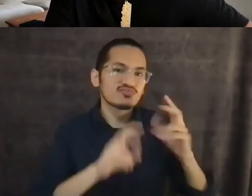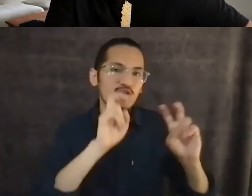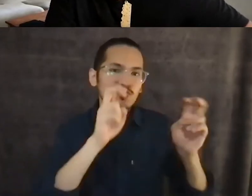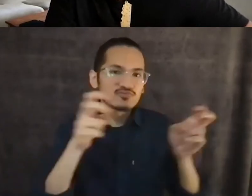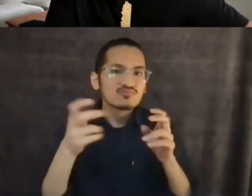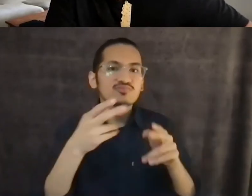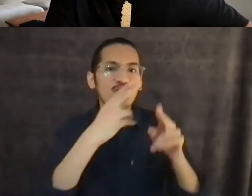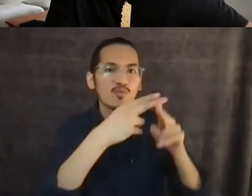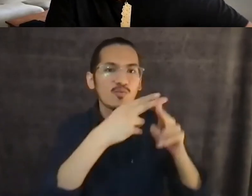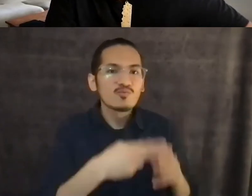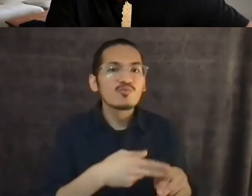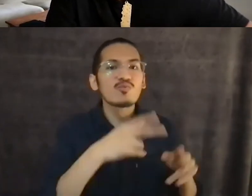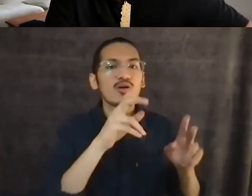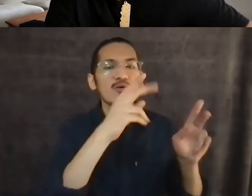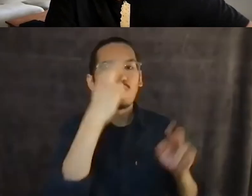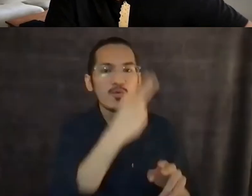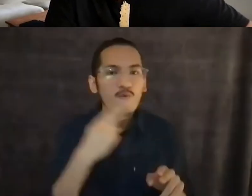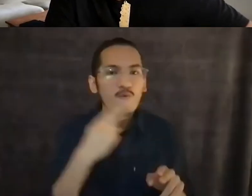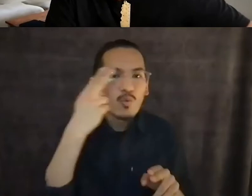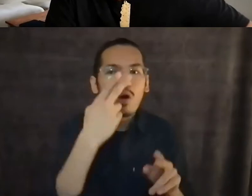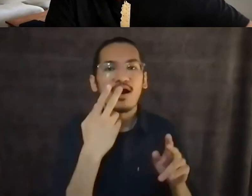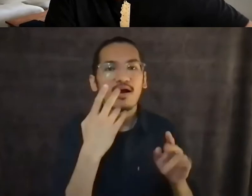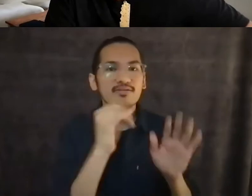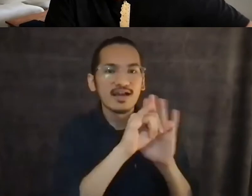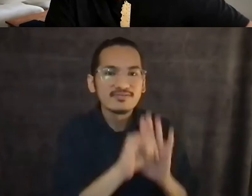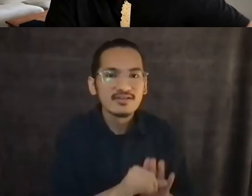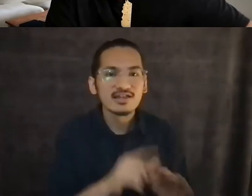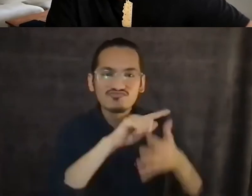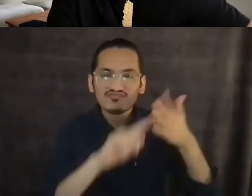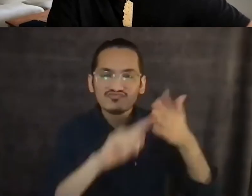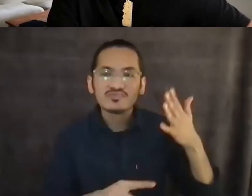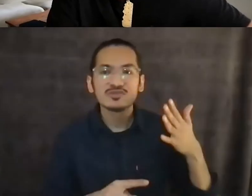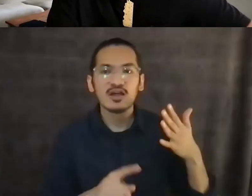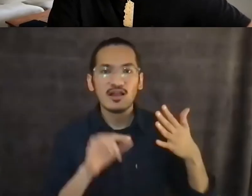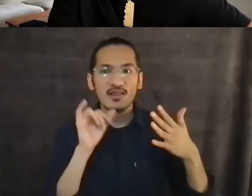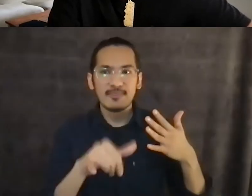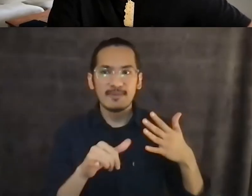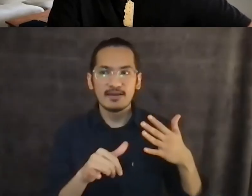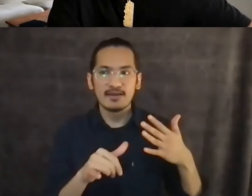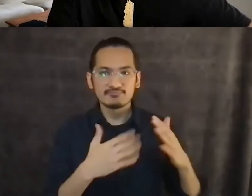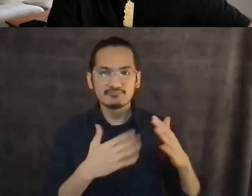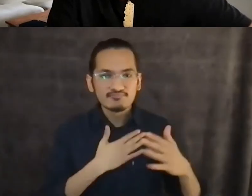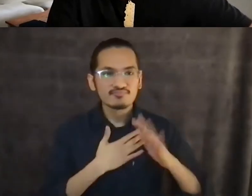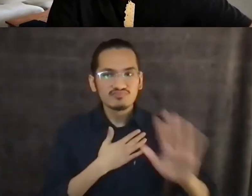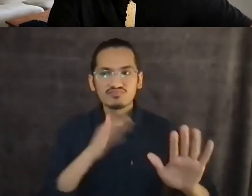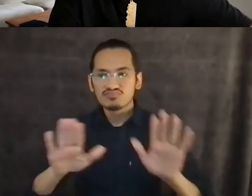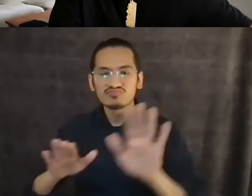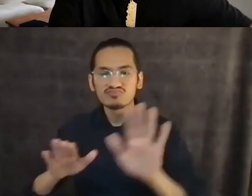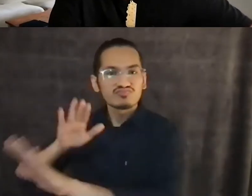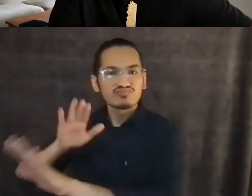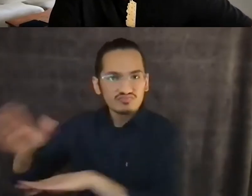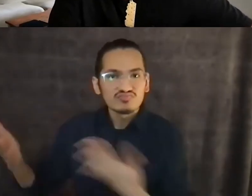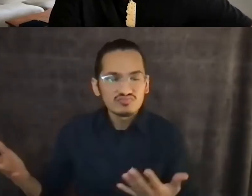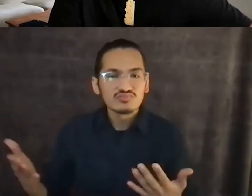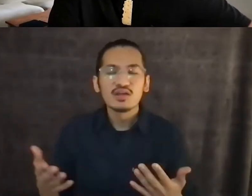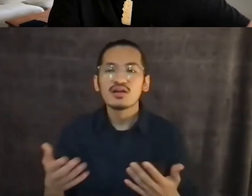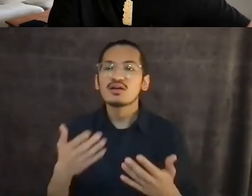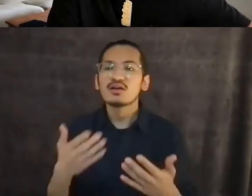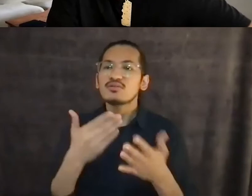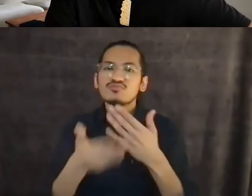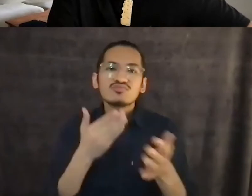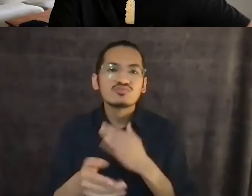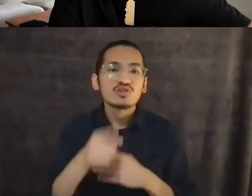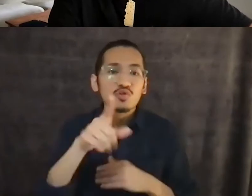which is another reason it doesn't matter to me if a Hawaiian was born and raised in California or Paris, France,